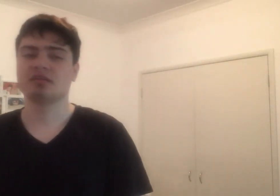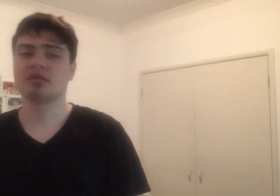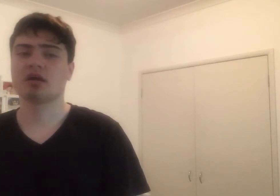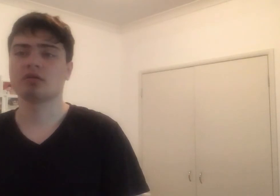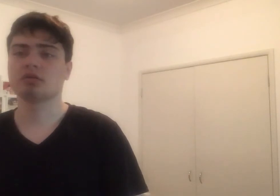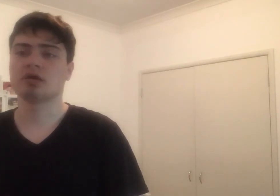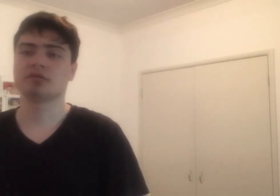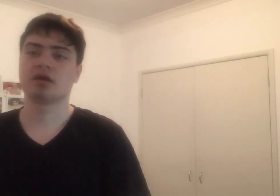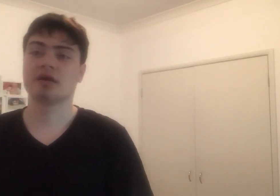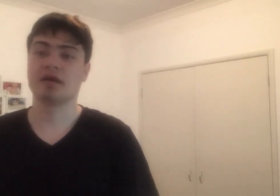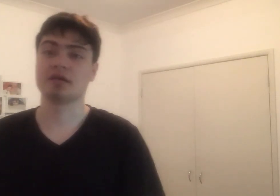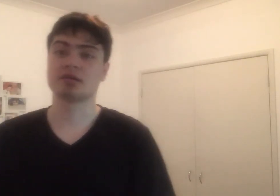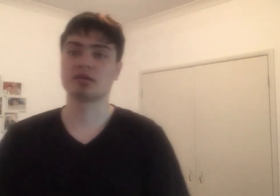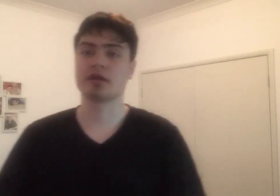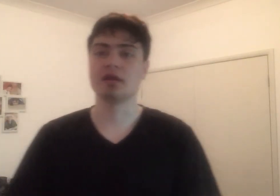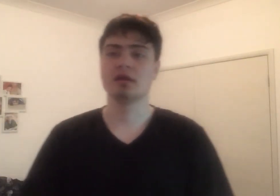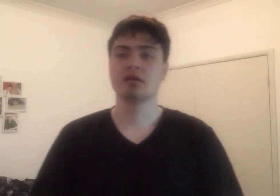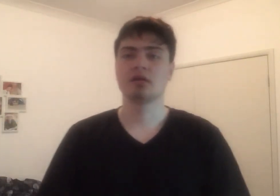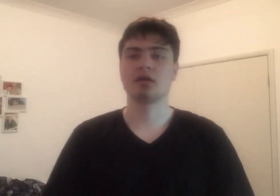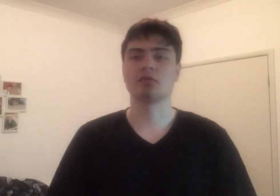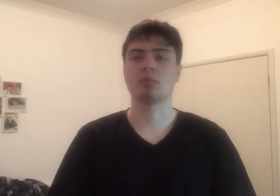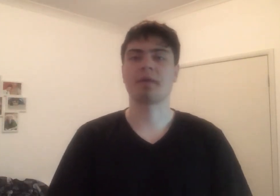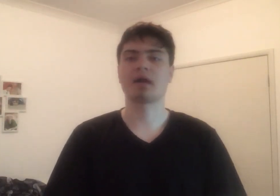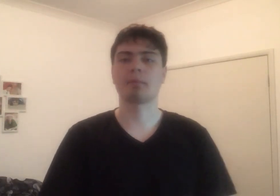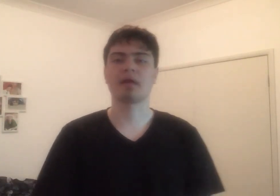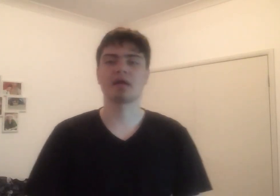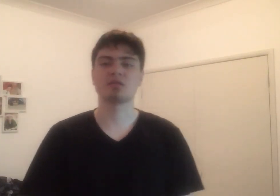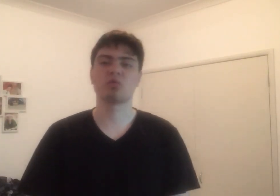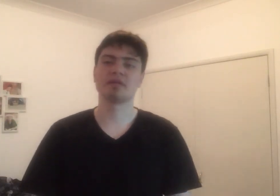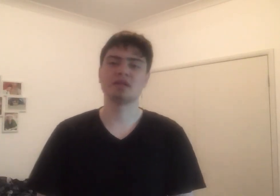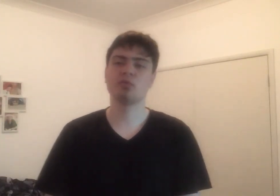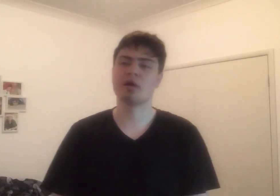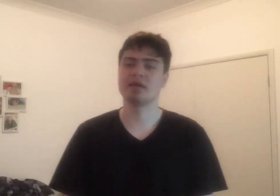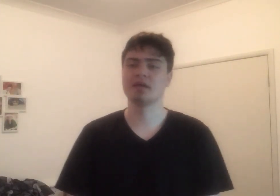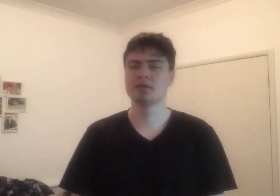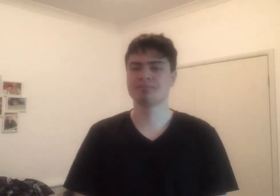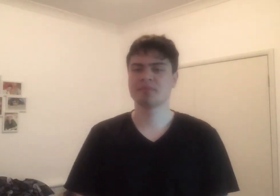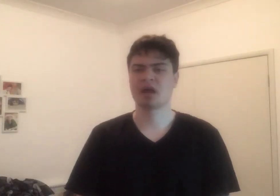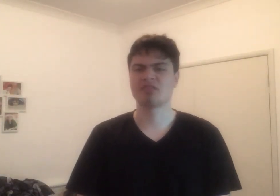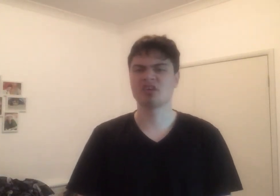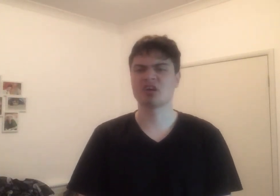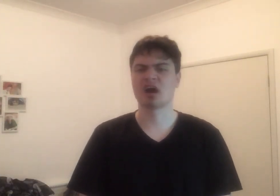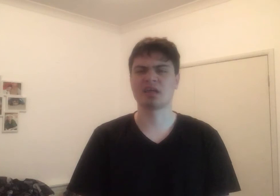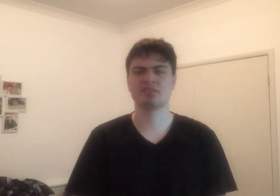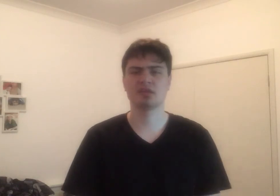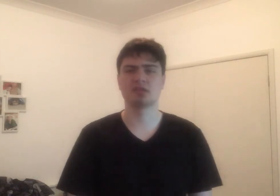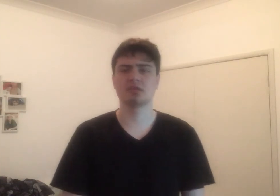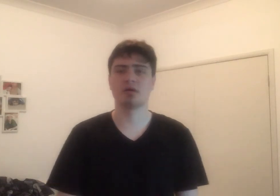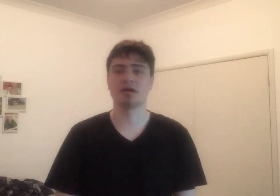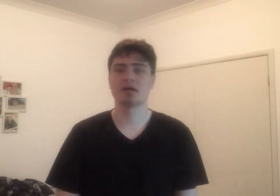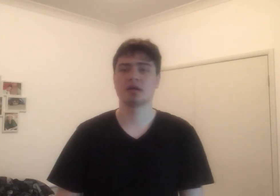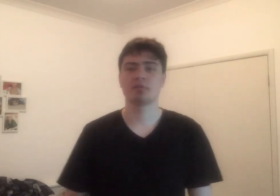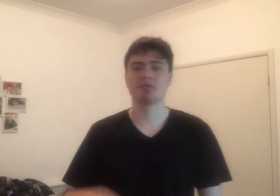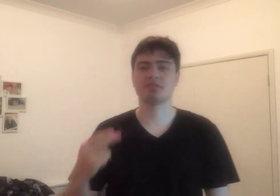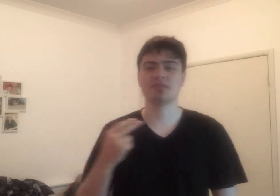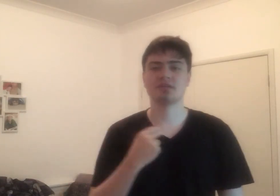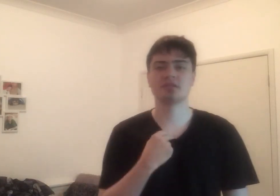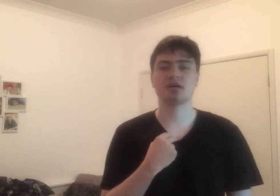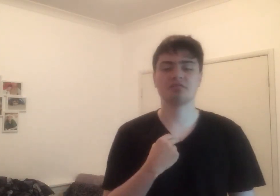Intel loader history it will be coming in 2020 hope you guys enjoy this is Hustle Tiny